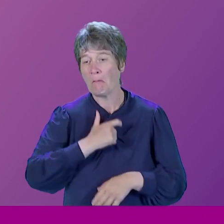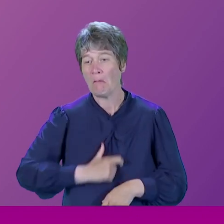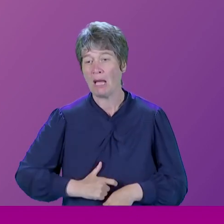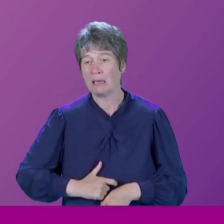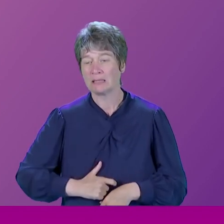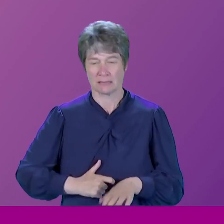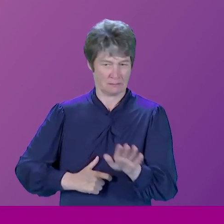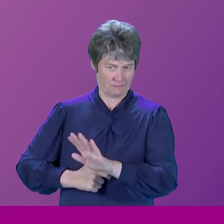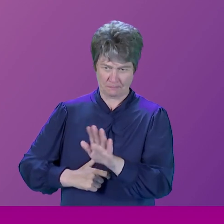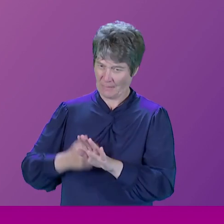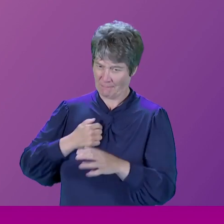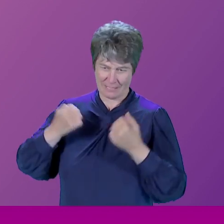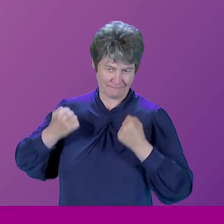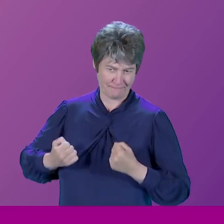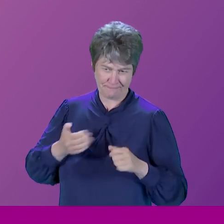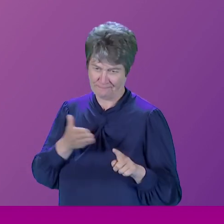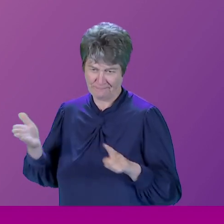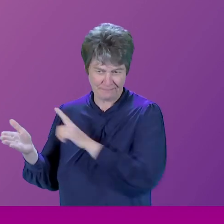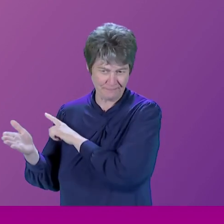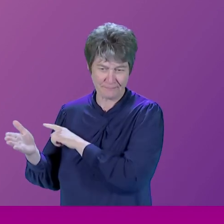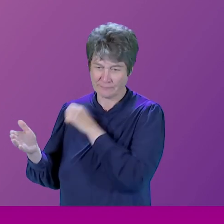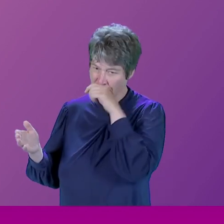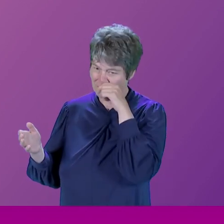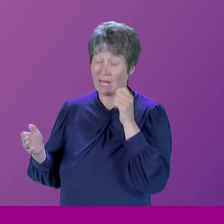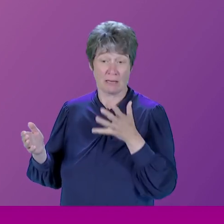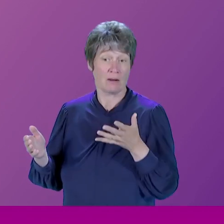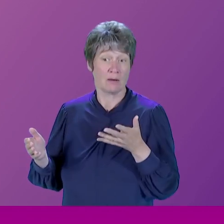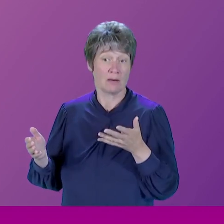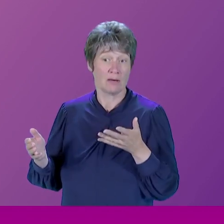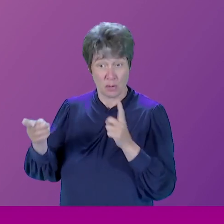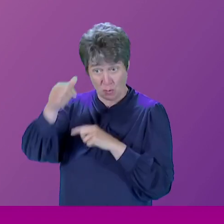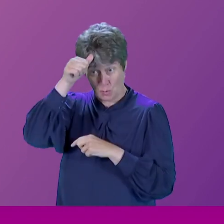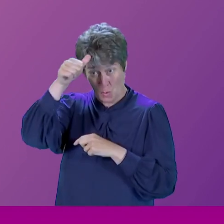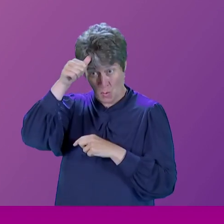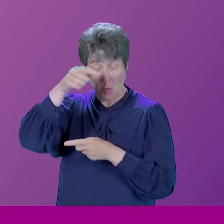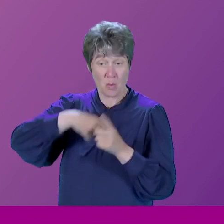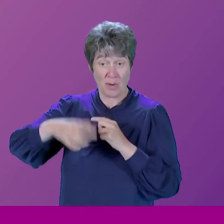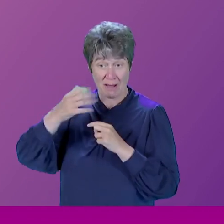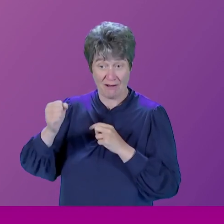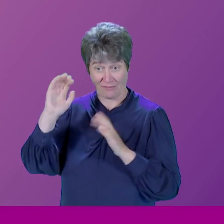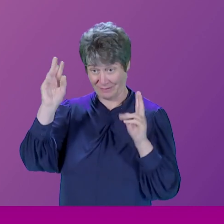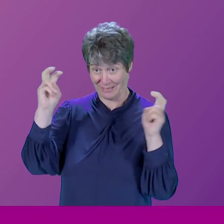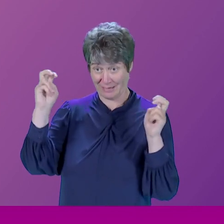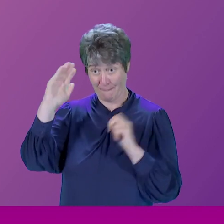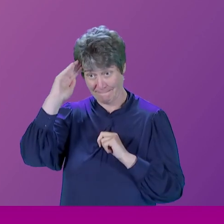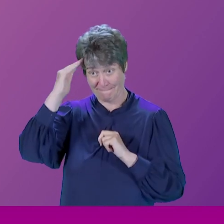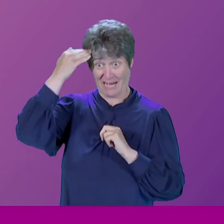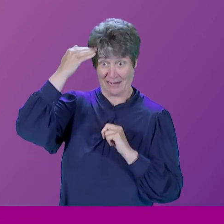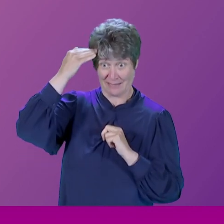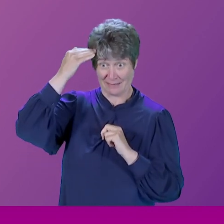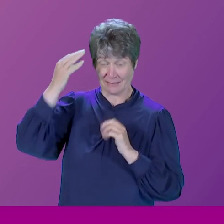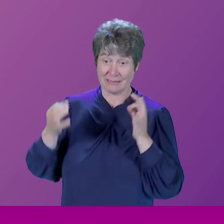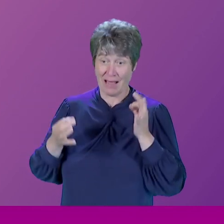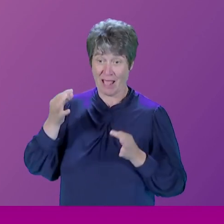it has a mad electoral system. And we've seen the consequences of its mad electoral system several times since. So,